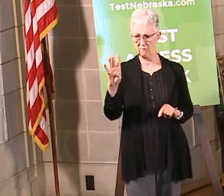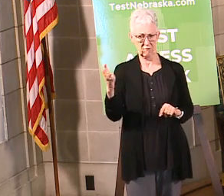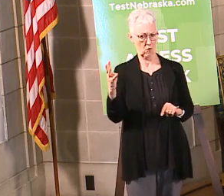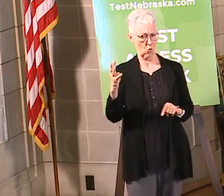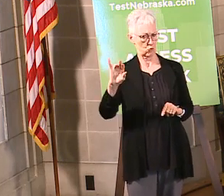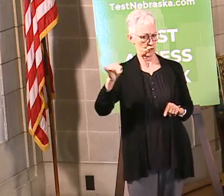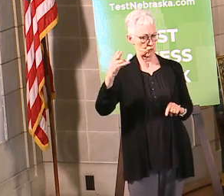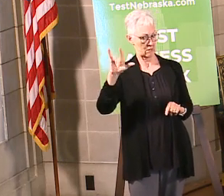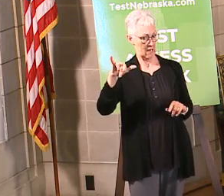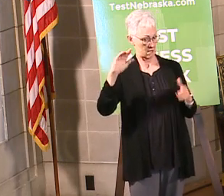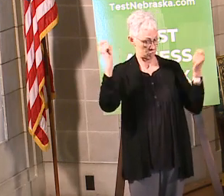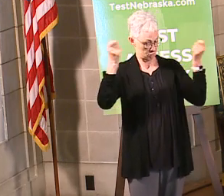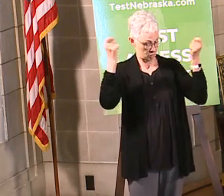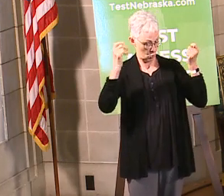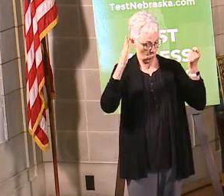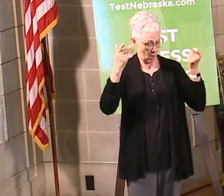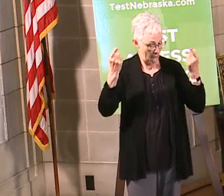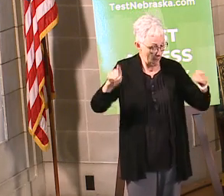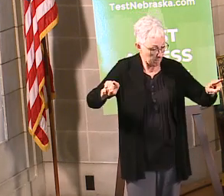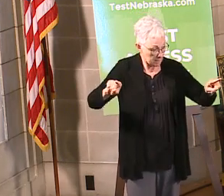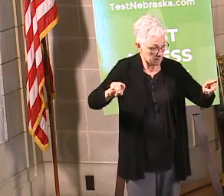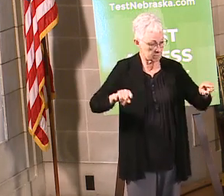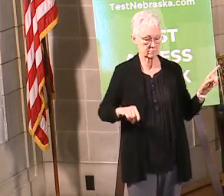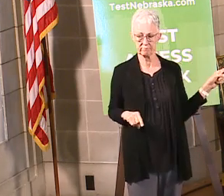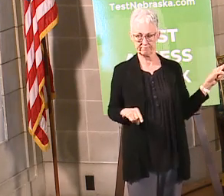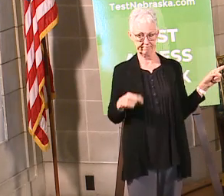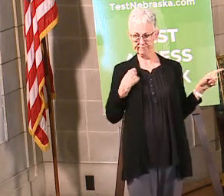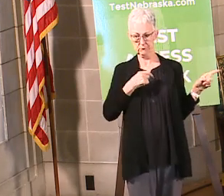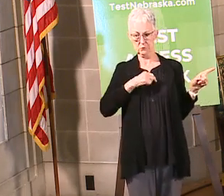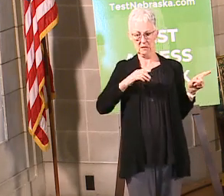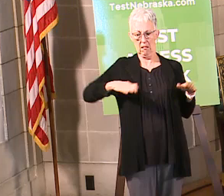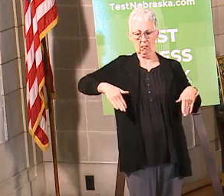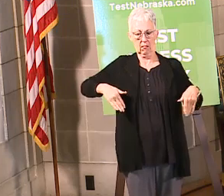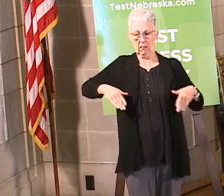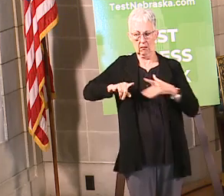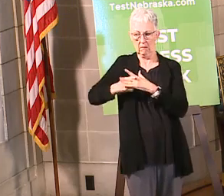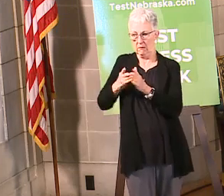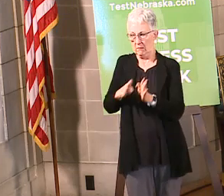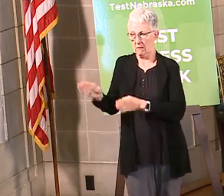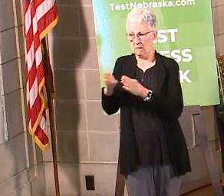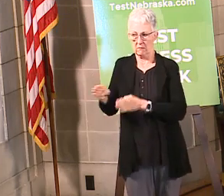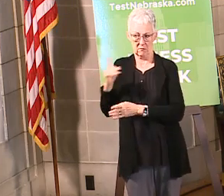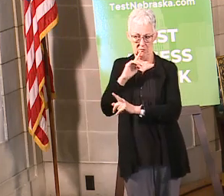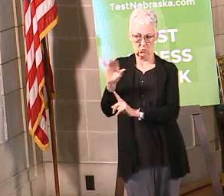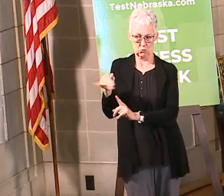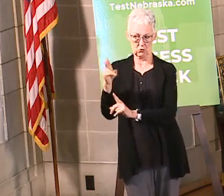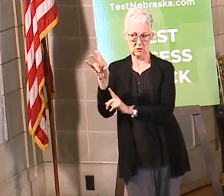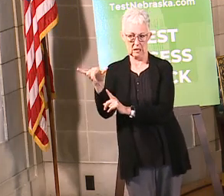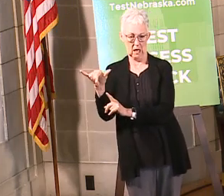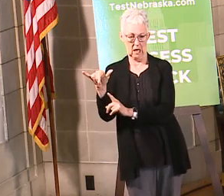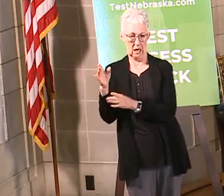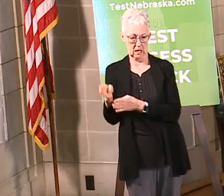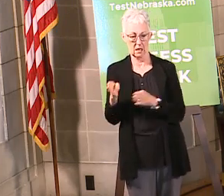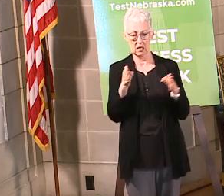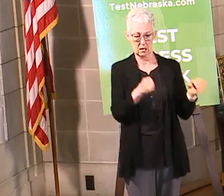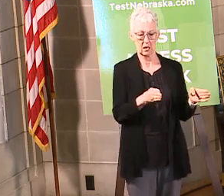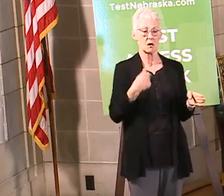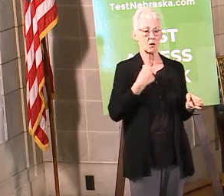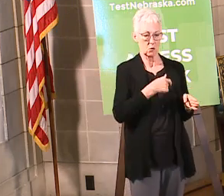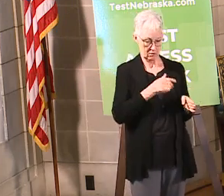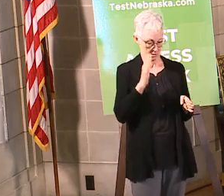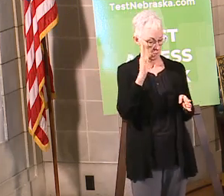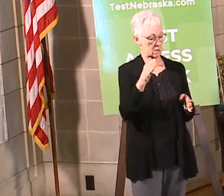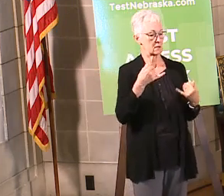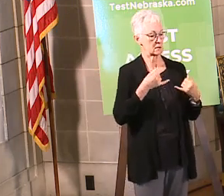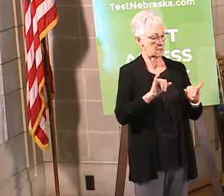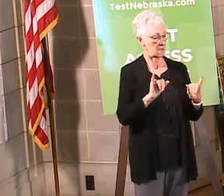not, we haven't done anything for July, so I don't have any information to be able to give you with regard to those. I can tell you we'll be doing social distancing for a while. There's going be